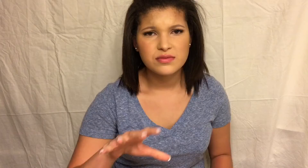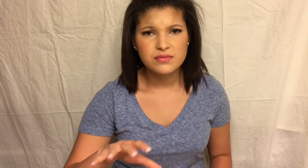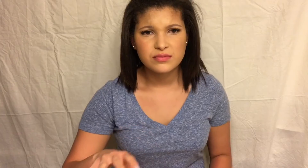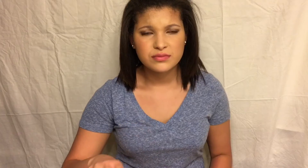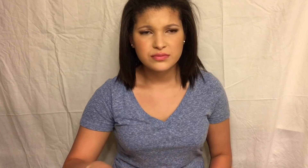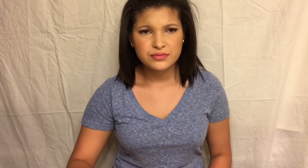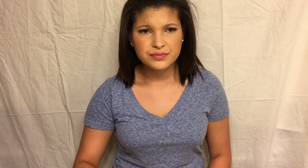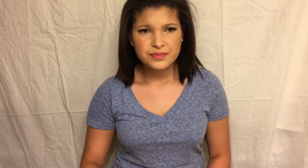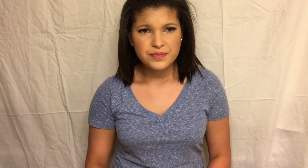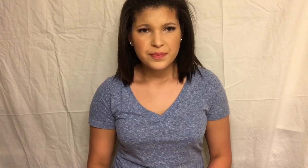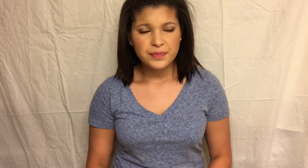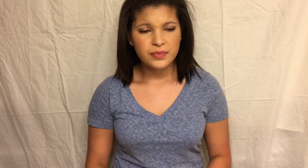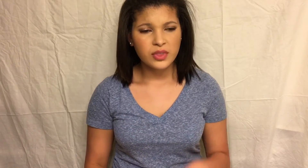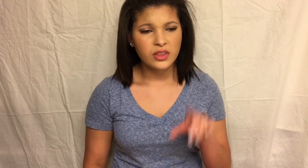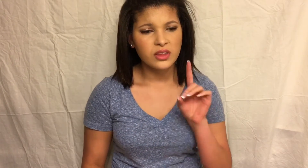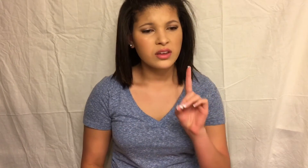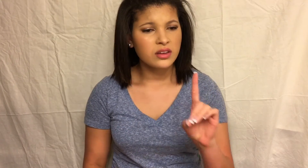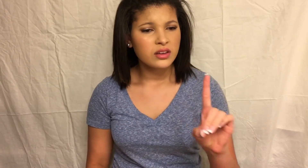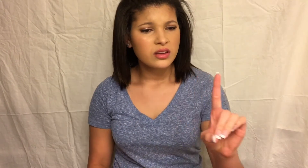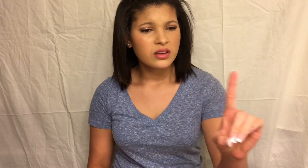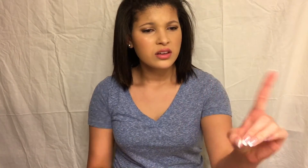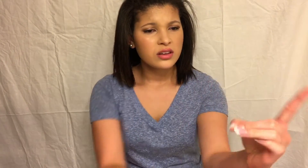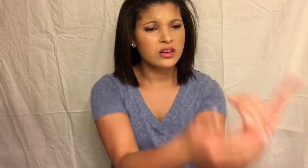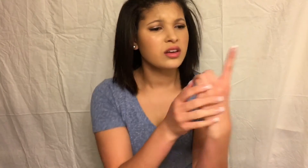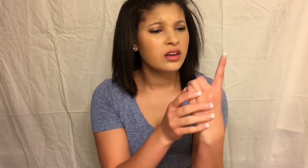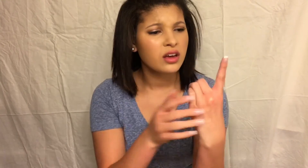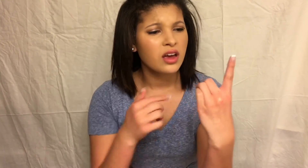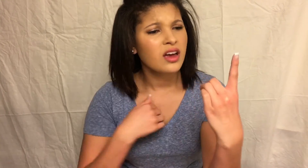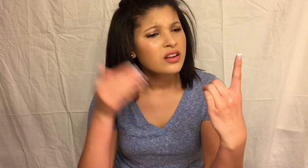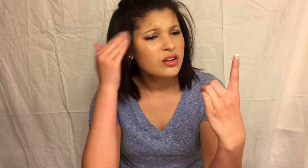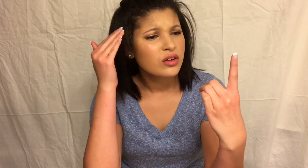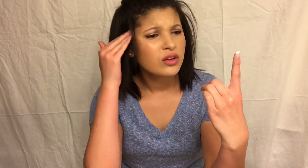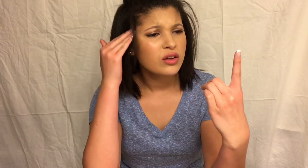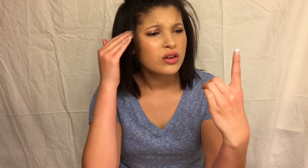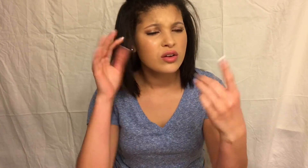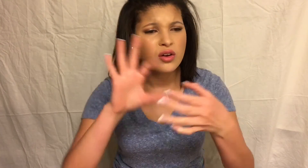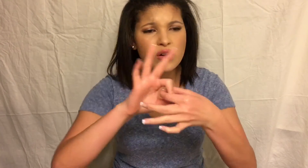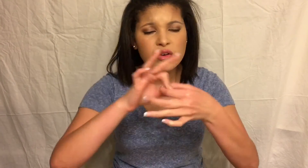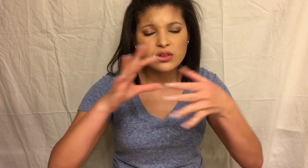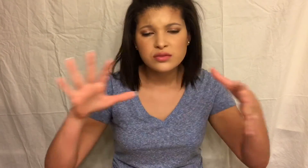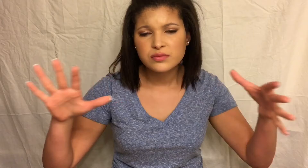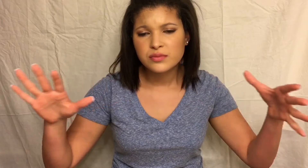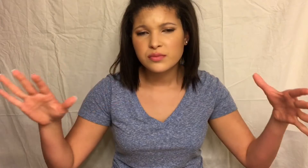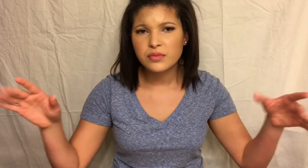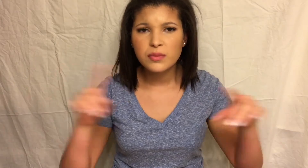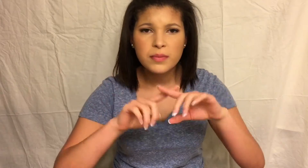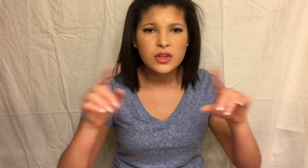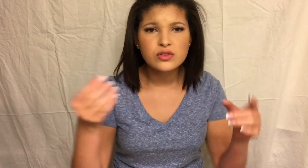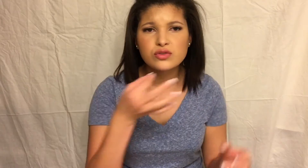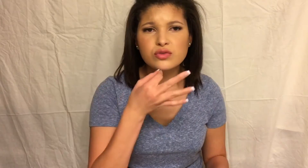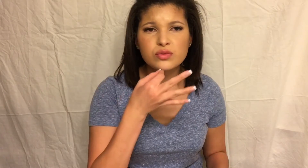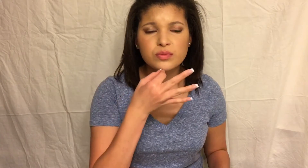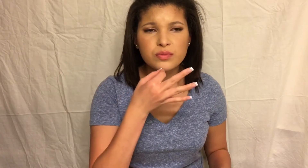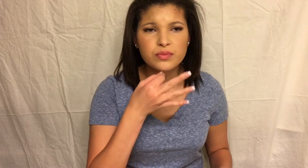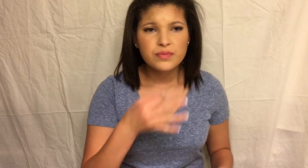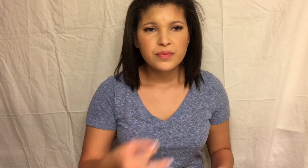since there's nothing left here To say, turn it on I know we're lost, but soon we'll,